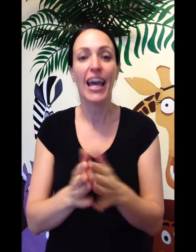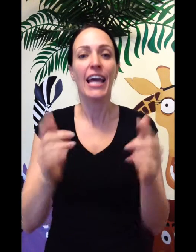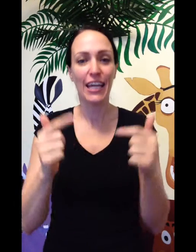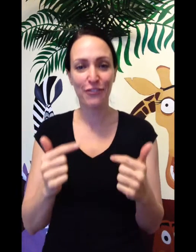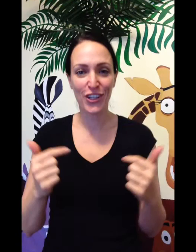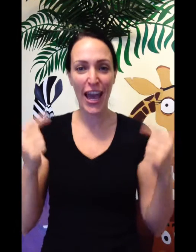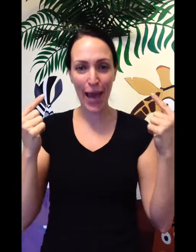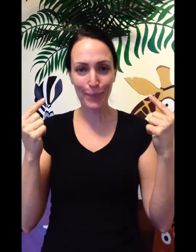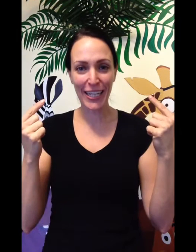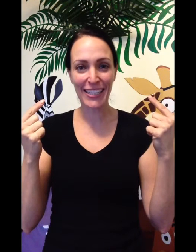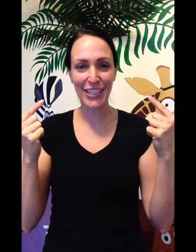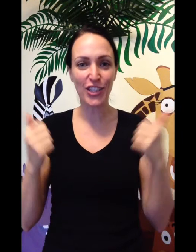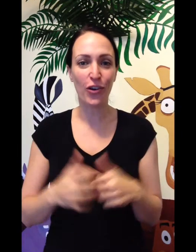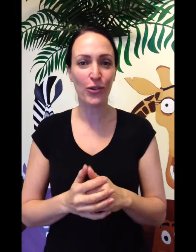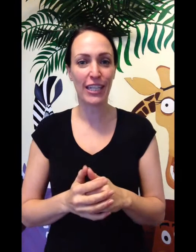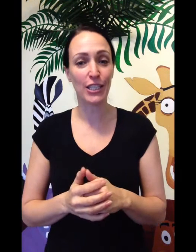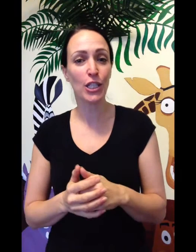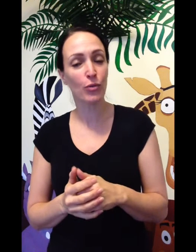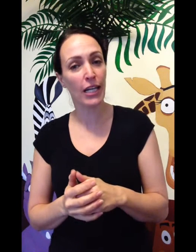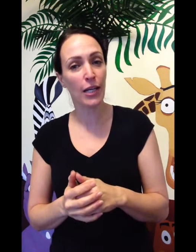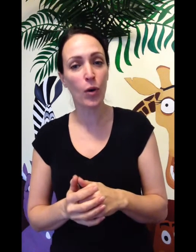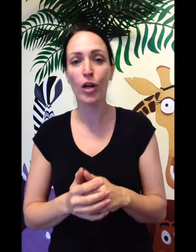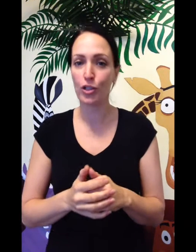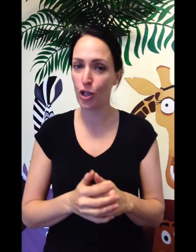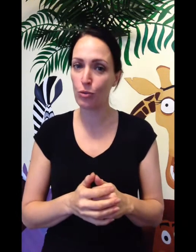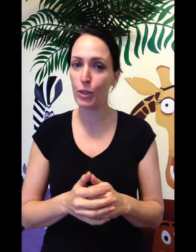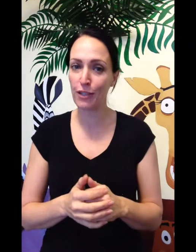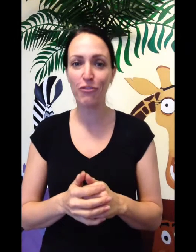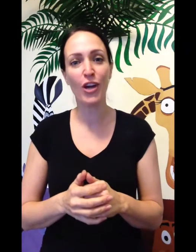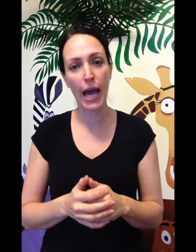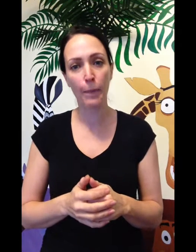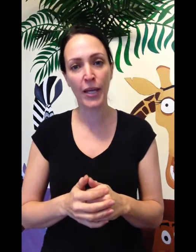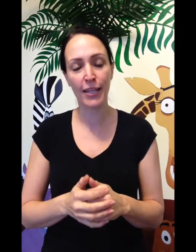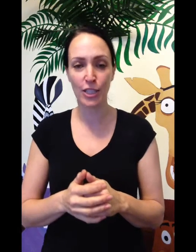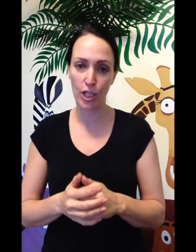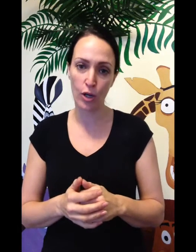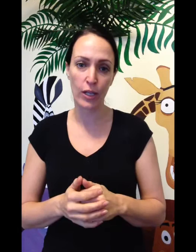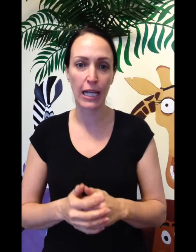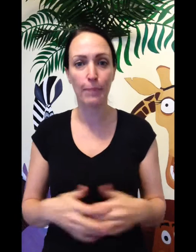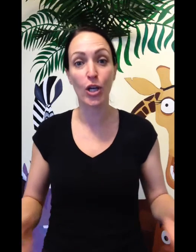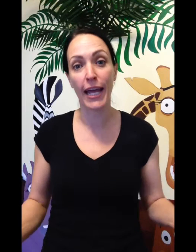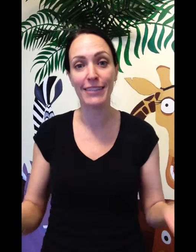If you're happy and you know it and you really wanna show it. If you're happy and you know it, clap your hands.